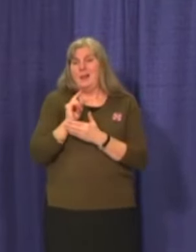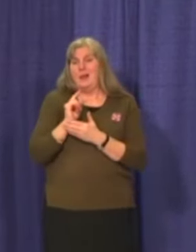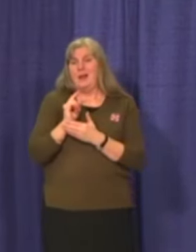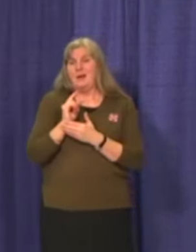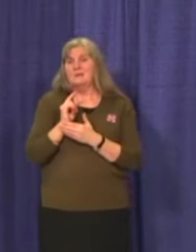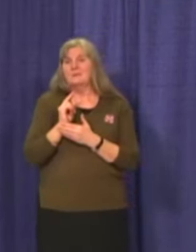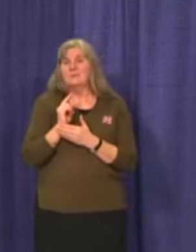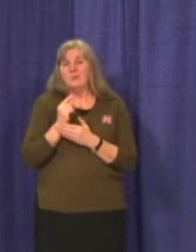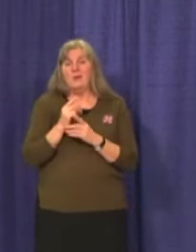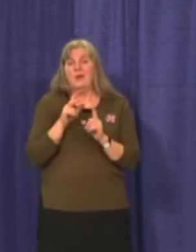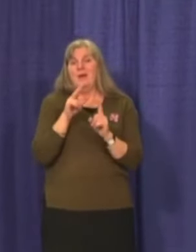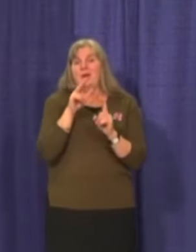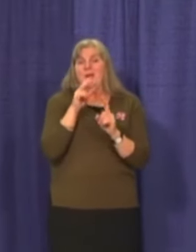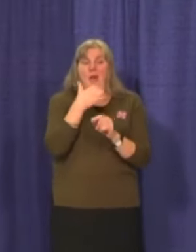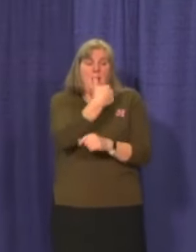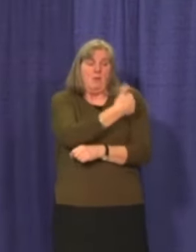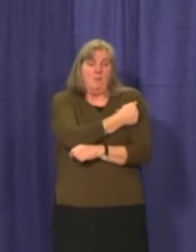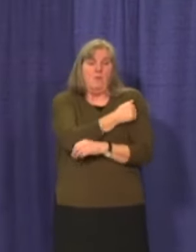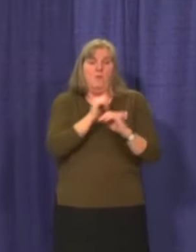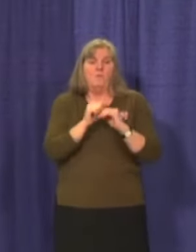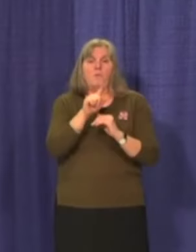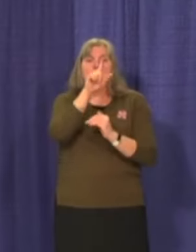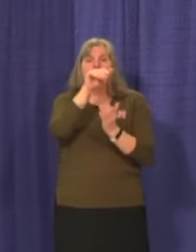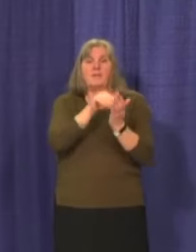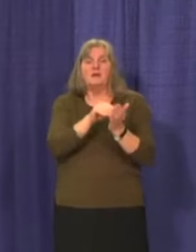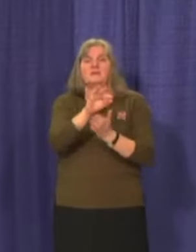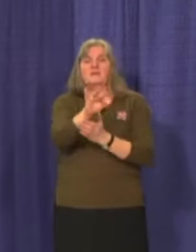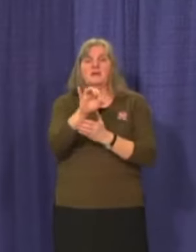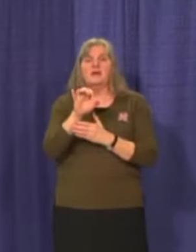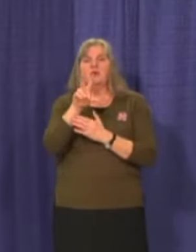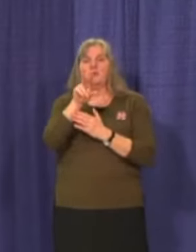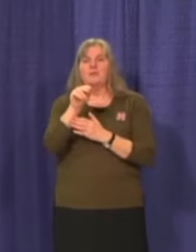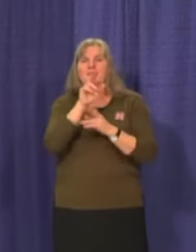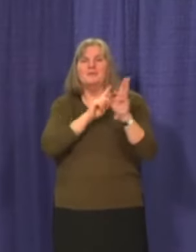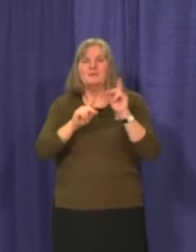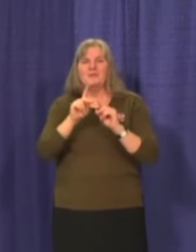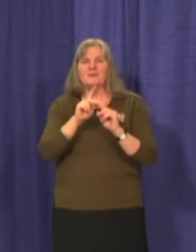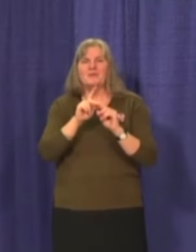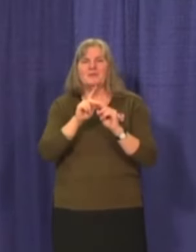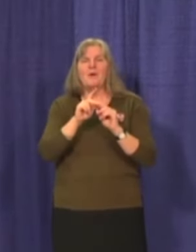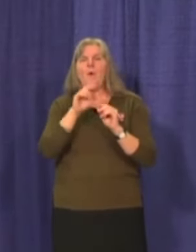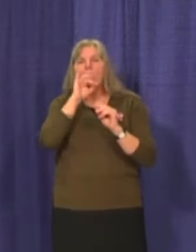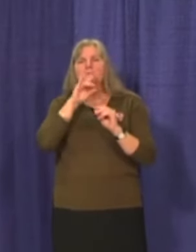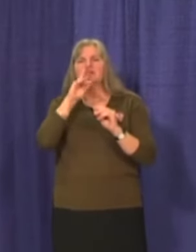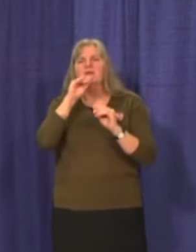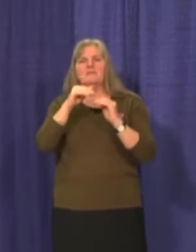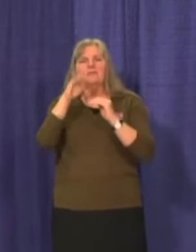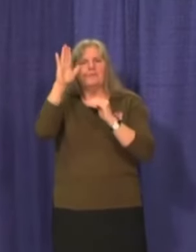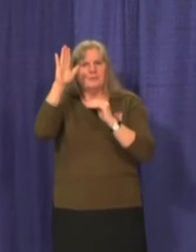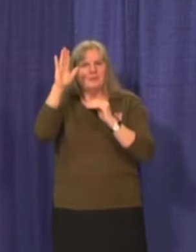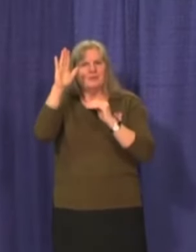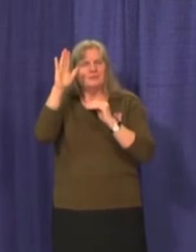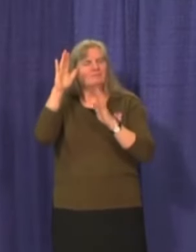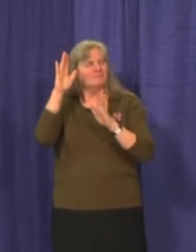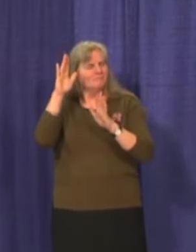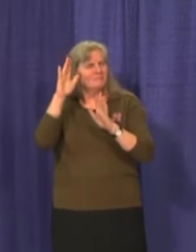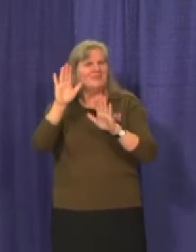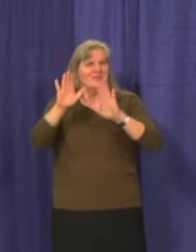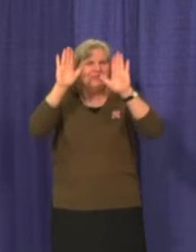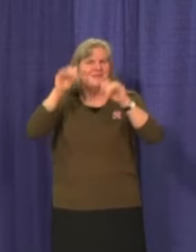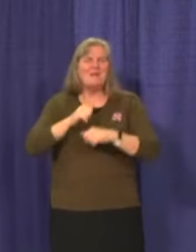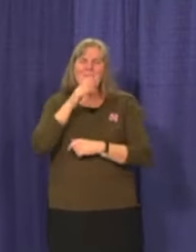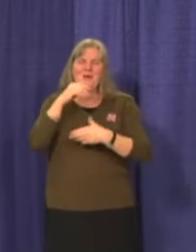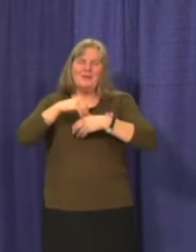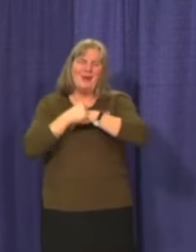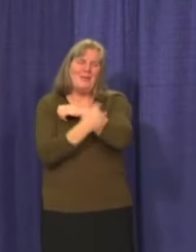able to immunize more than 1,930 Yukoners over 70 years of age and a personal shout out to my mother